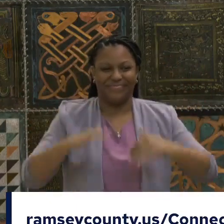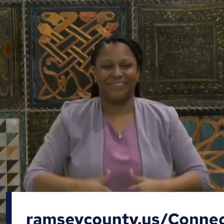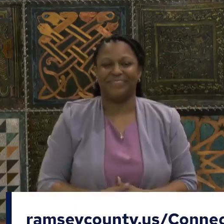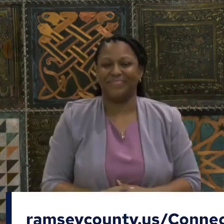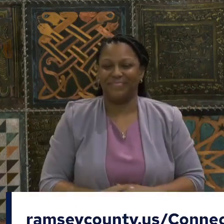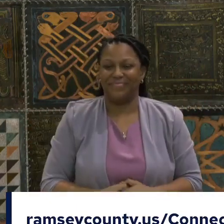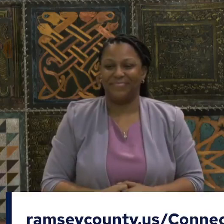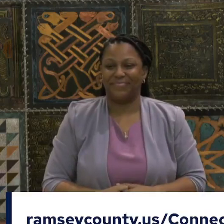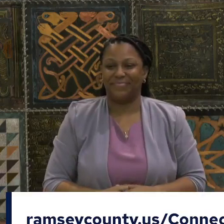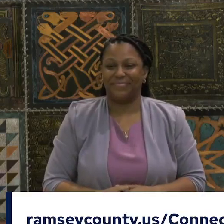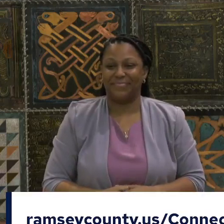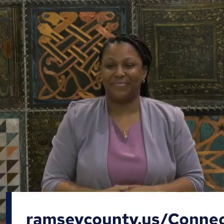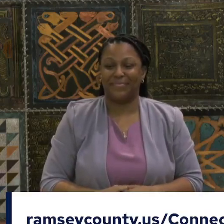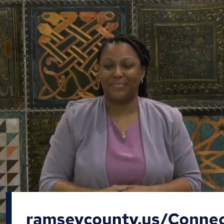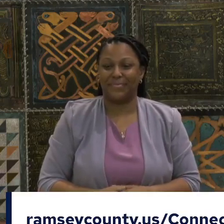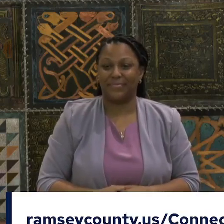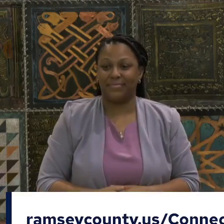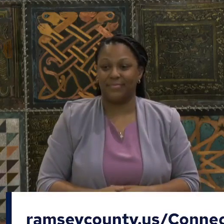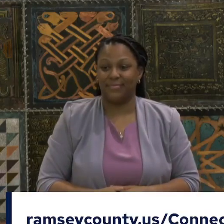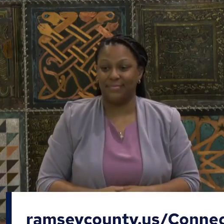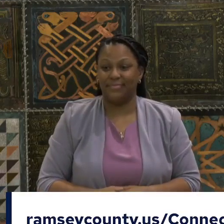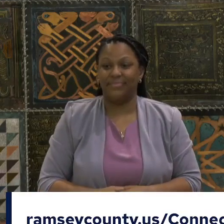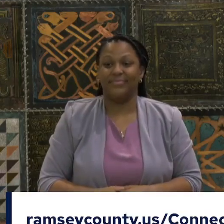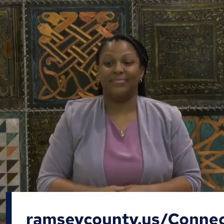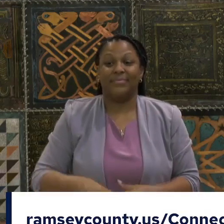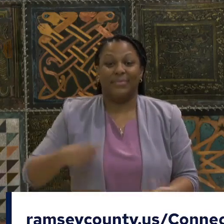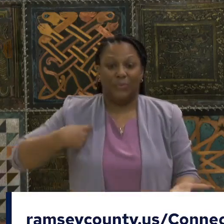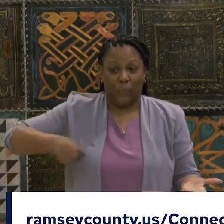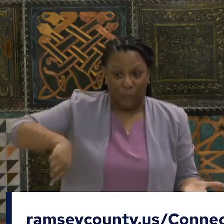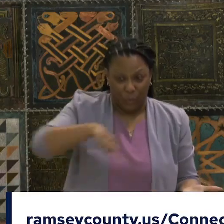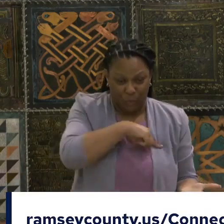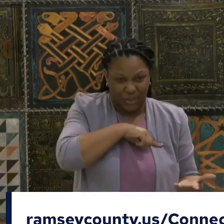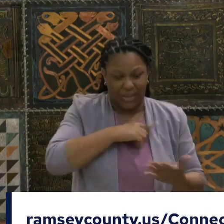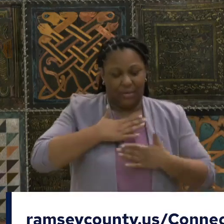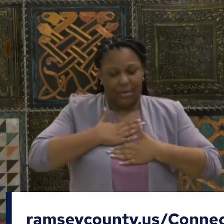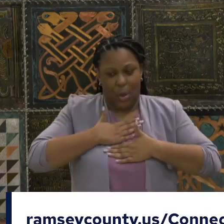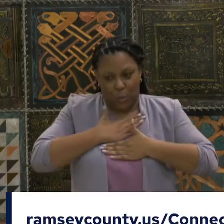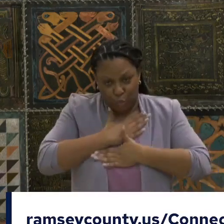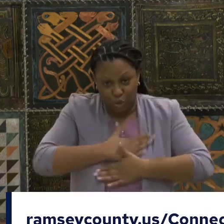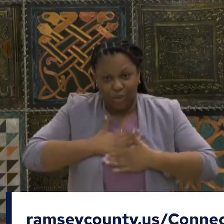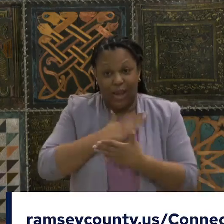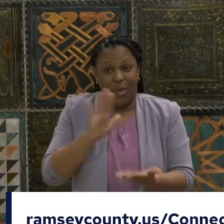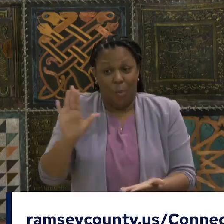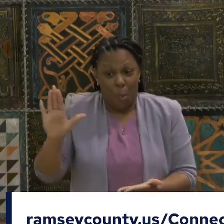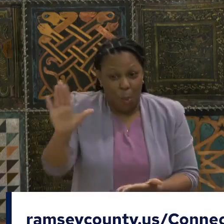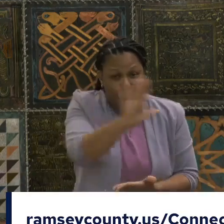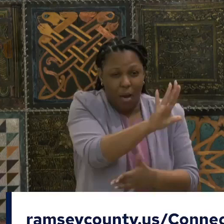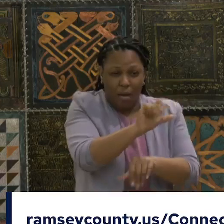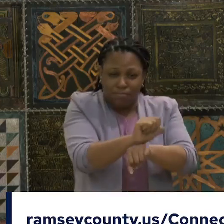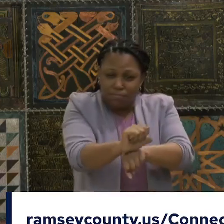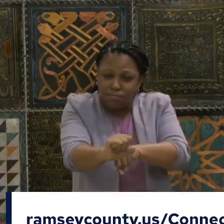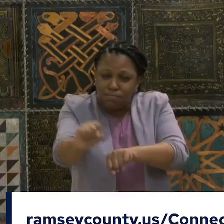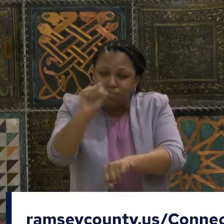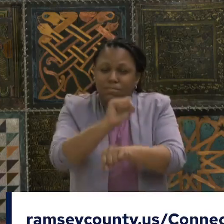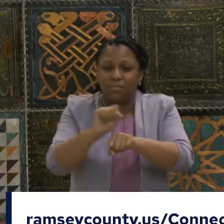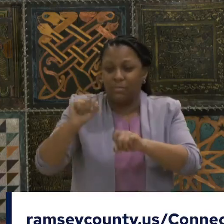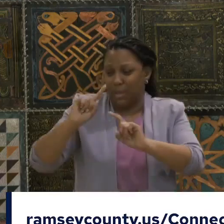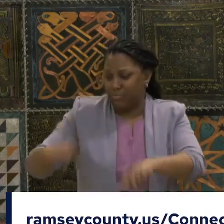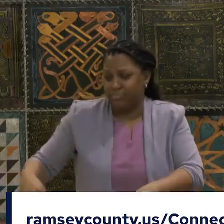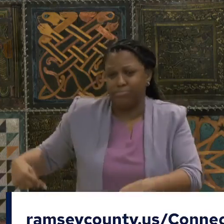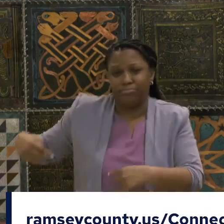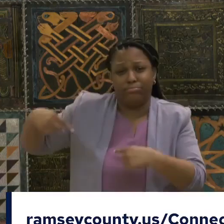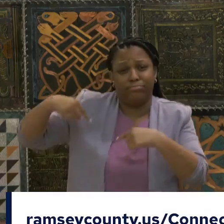We all appreciate all of your work that goes into this. I complain all the time